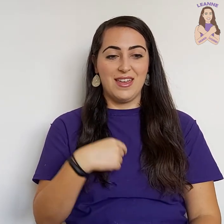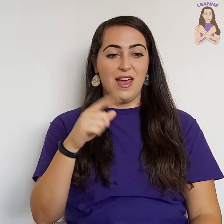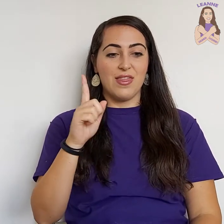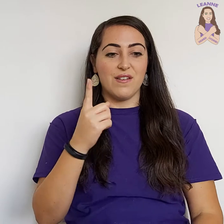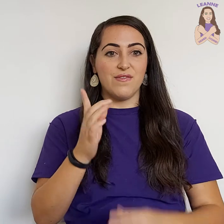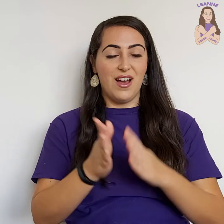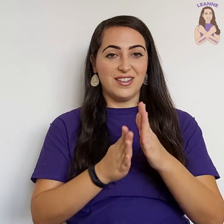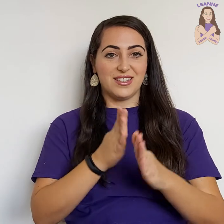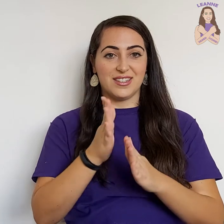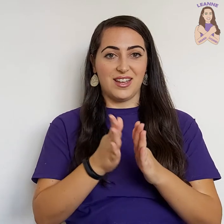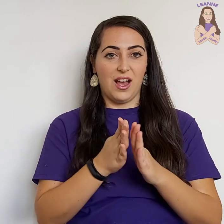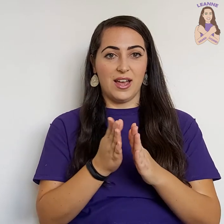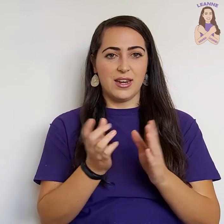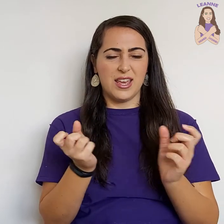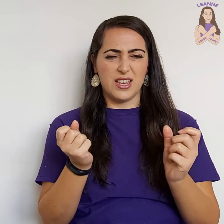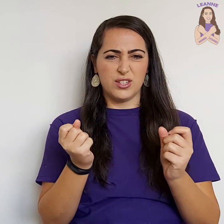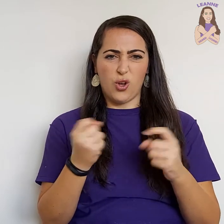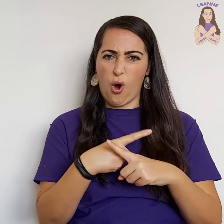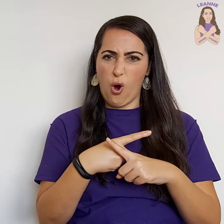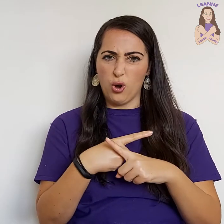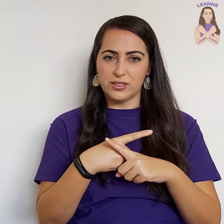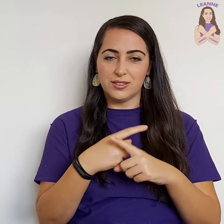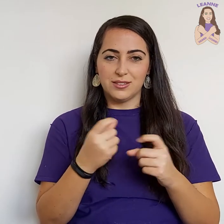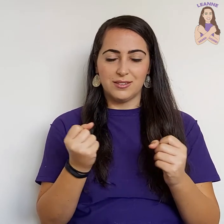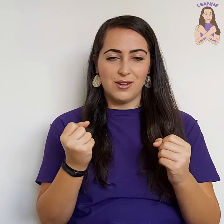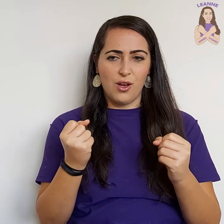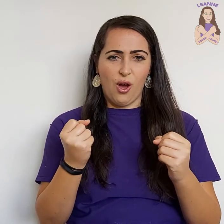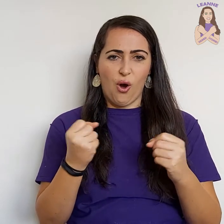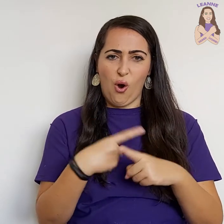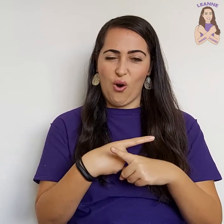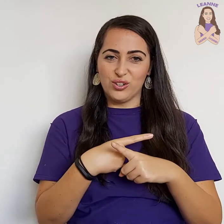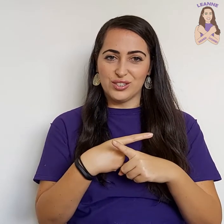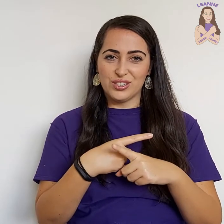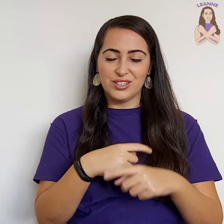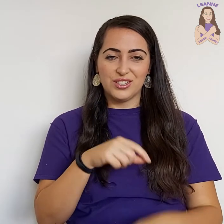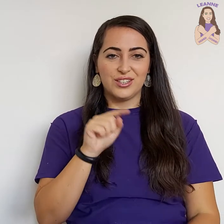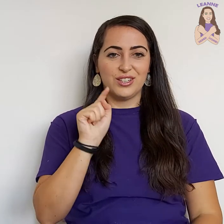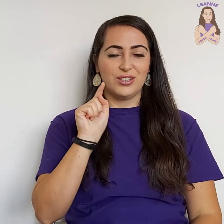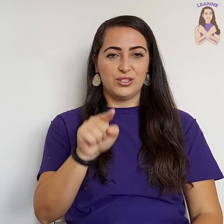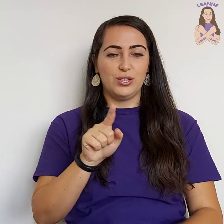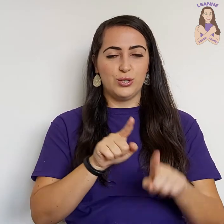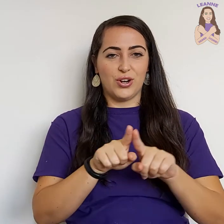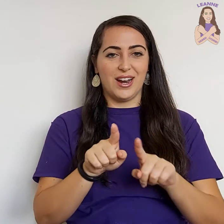The first sign is Odd. Odd. You try.